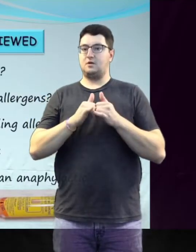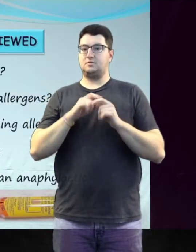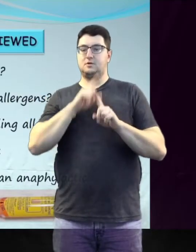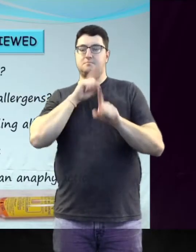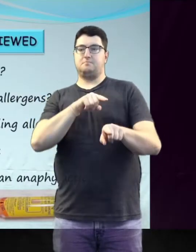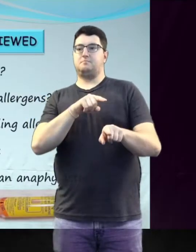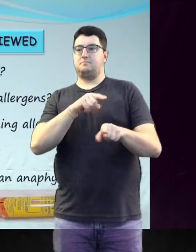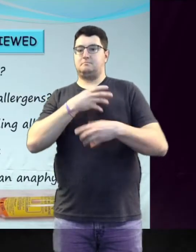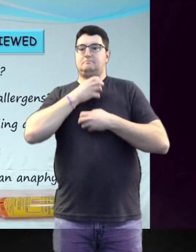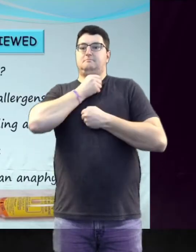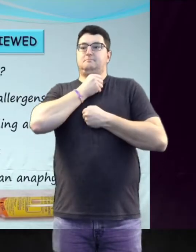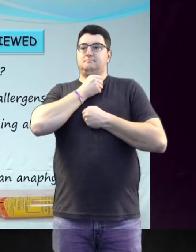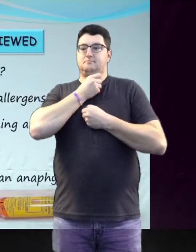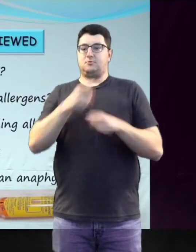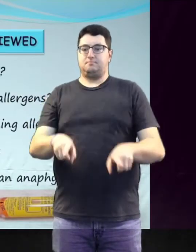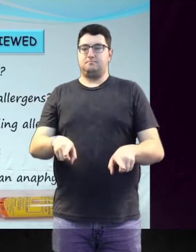respond to an anaphylactic reaction.